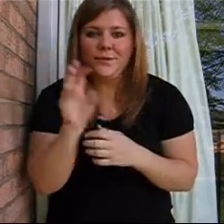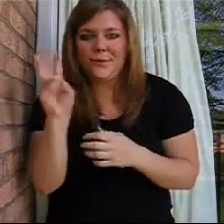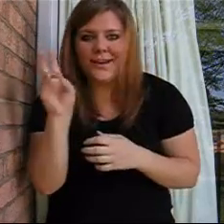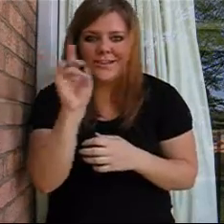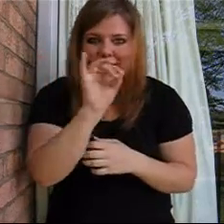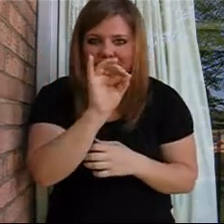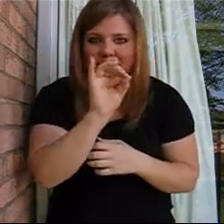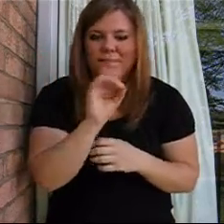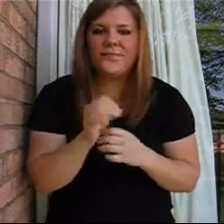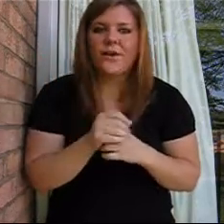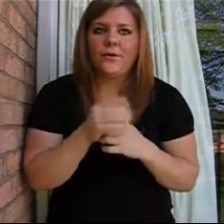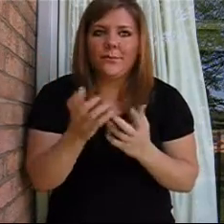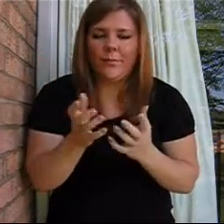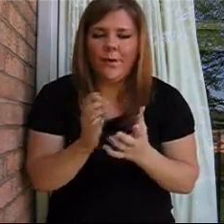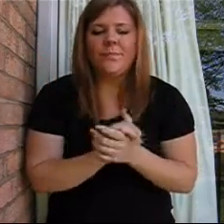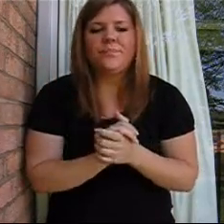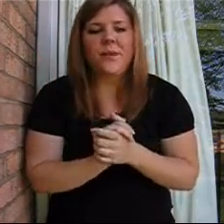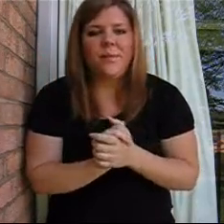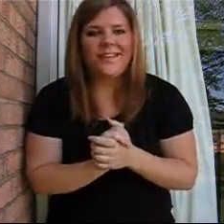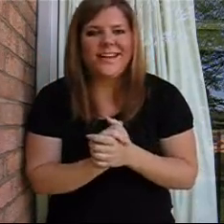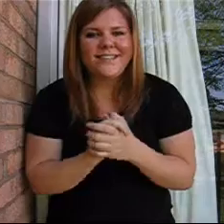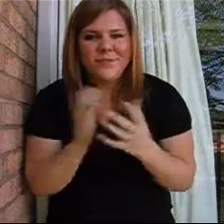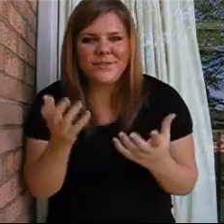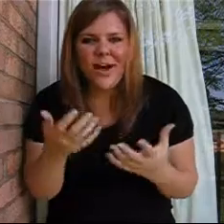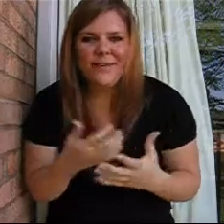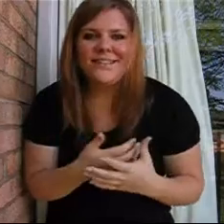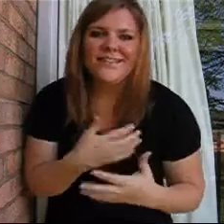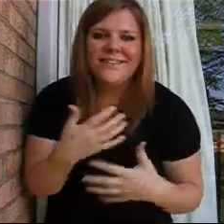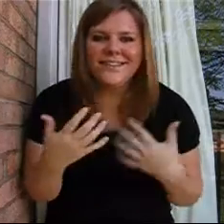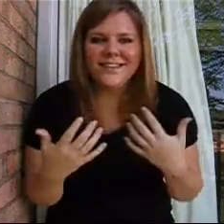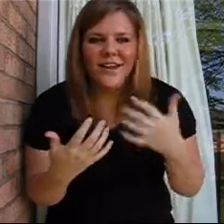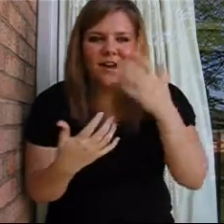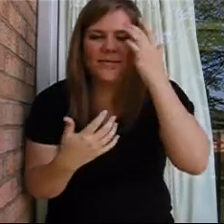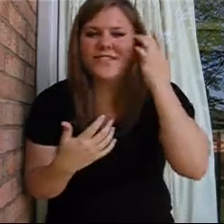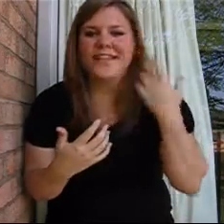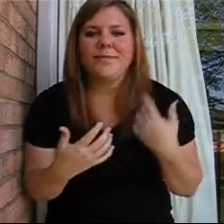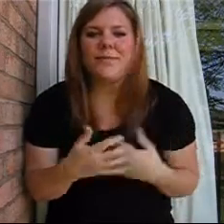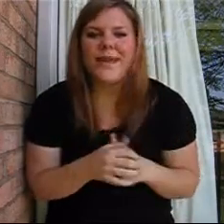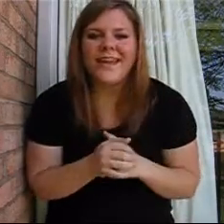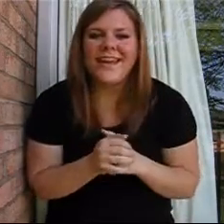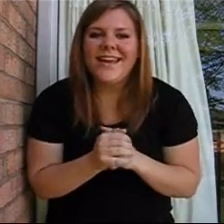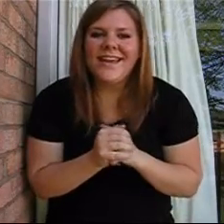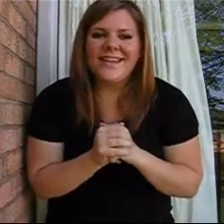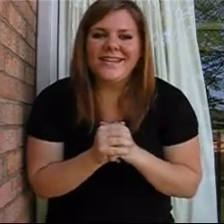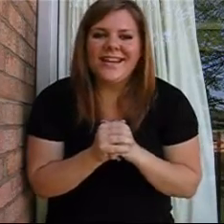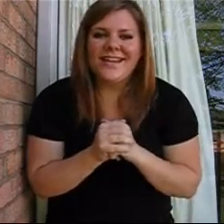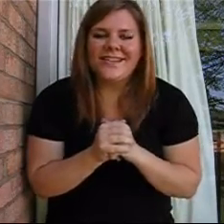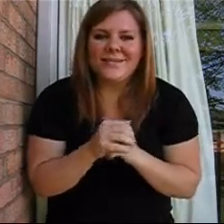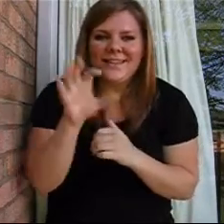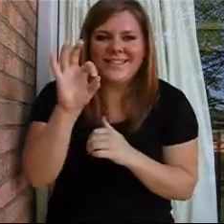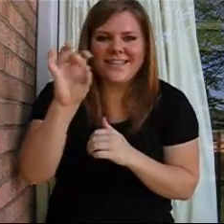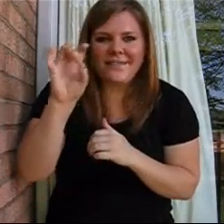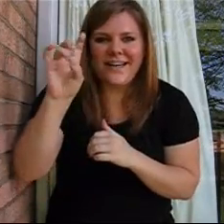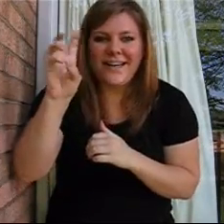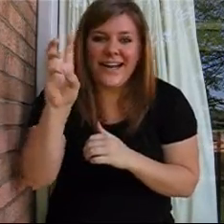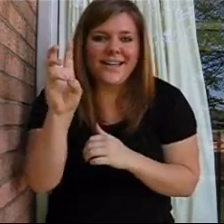do right to left or remember it. But that's the most common mistake that people make is doing 6, 7, 8, 9.